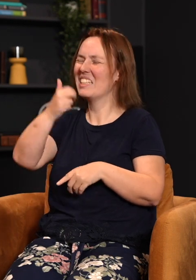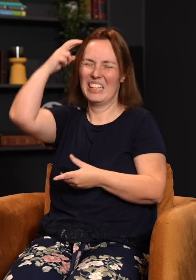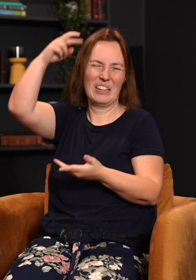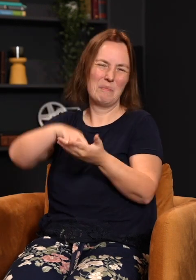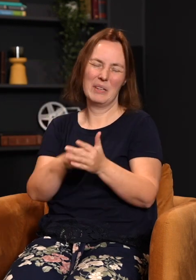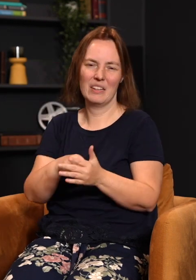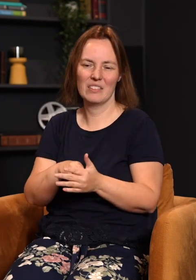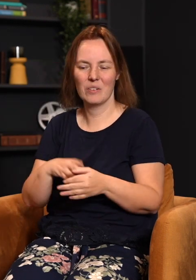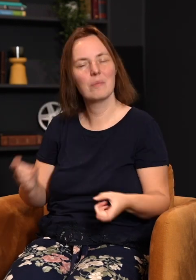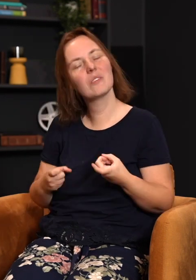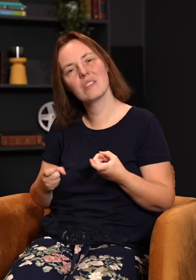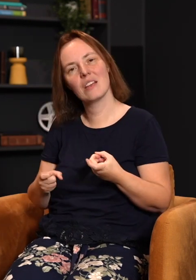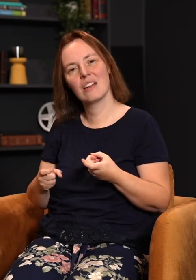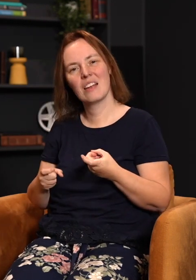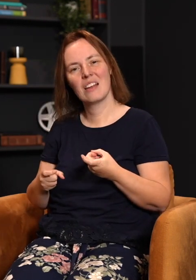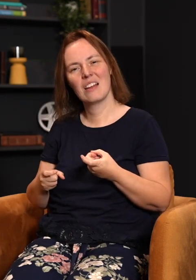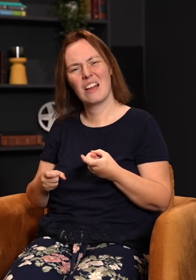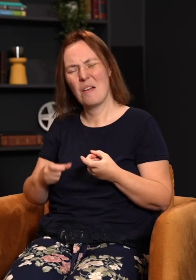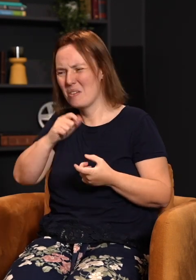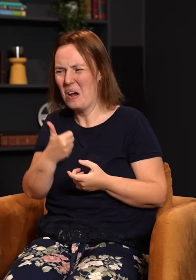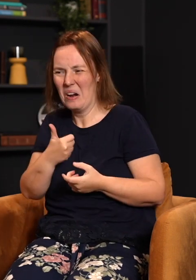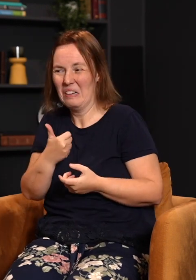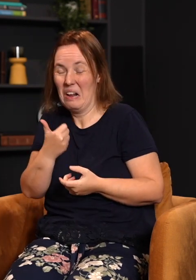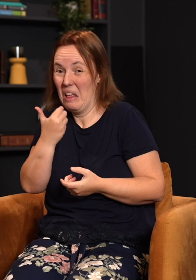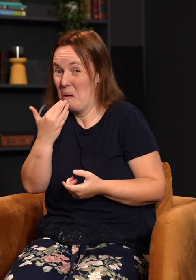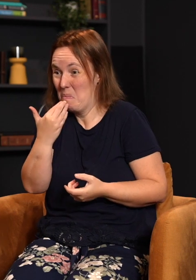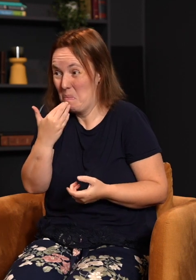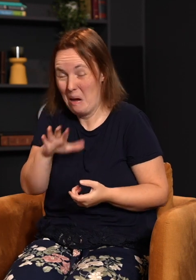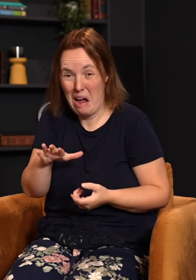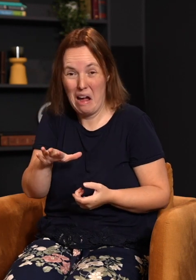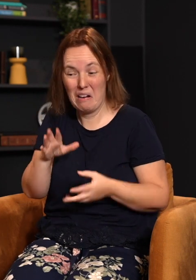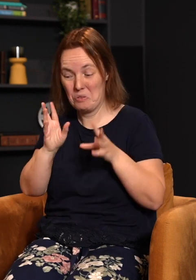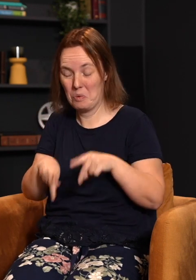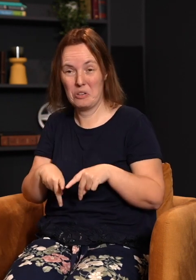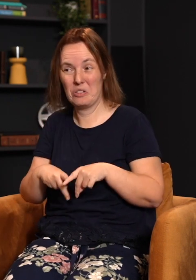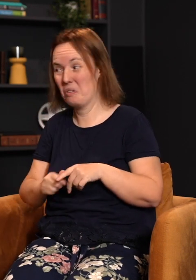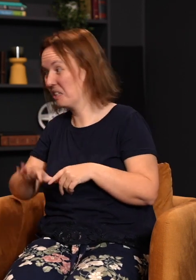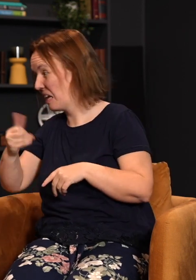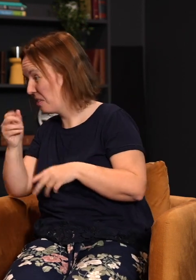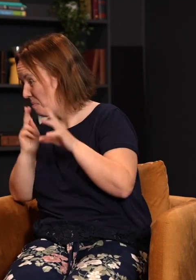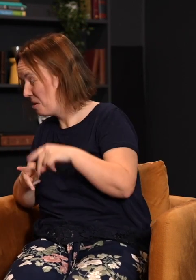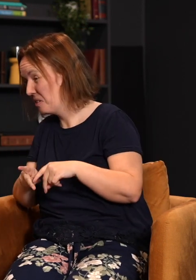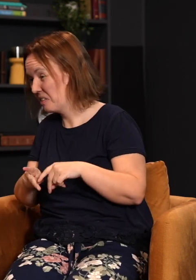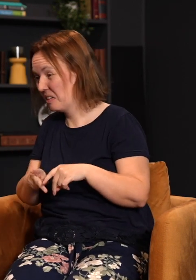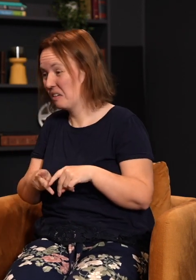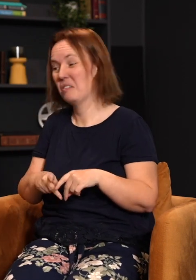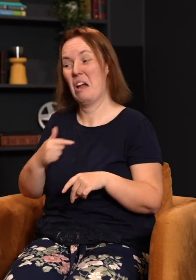ourselves. So when it comes to our sin, we tend to think, well, I'm not that bad of a person. I'm not as bad as somebody else or this other person. I haven't killed